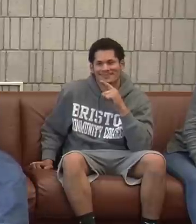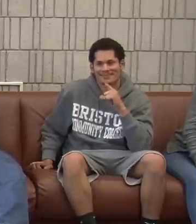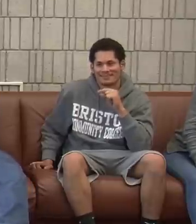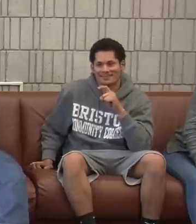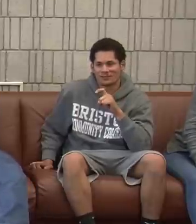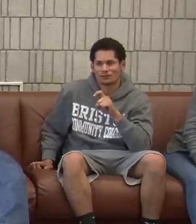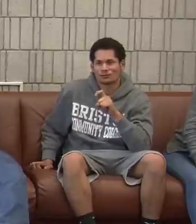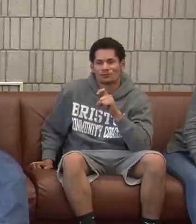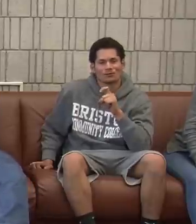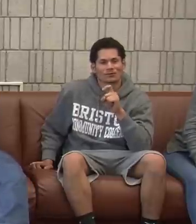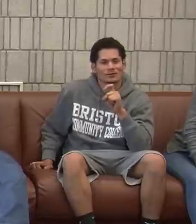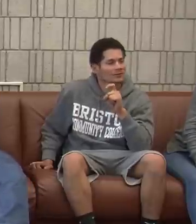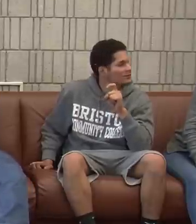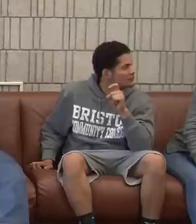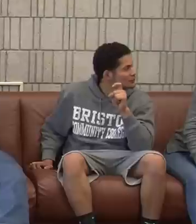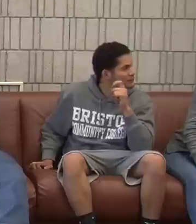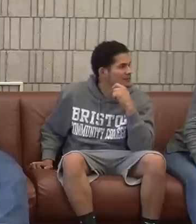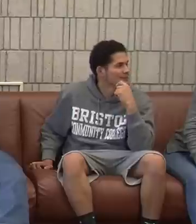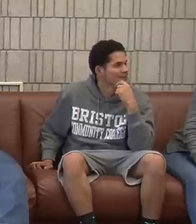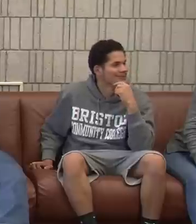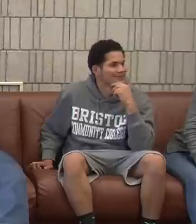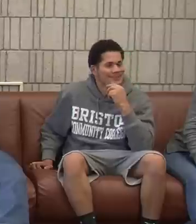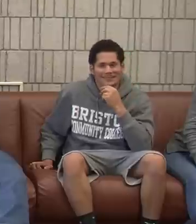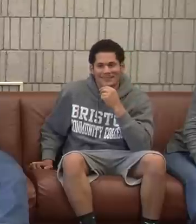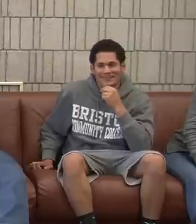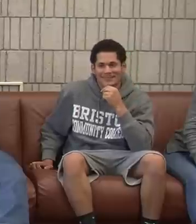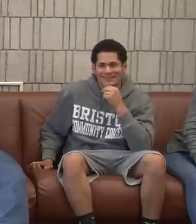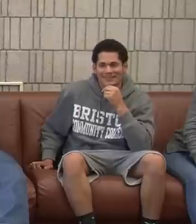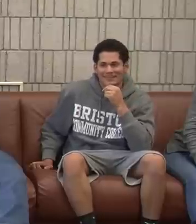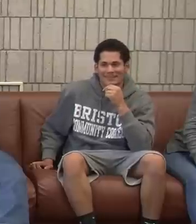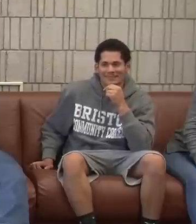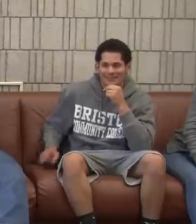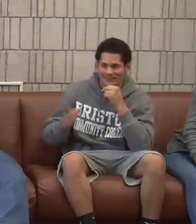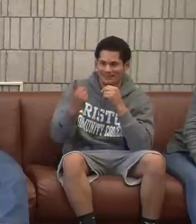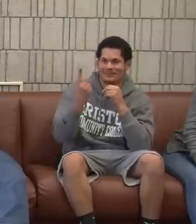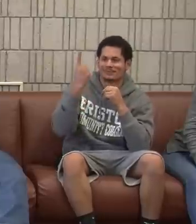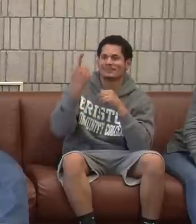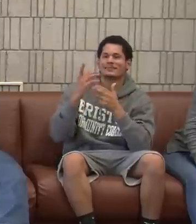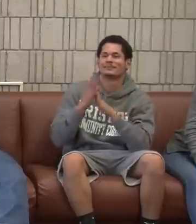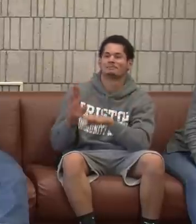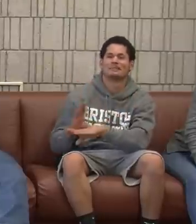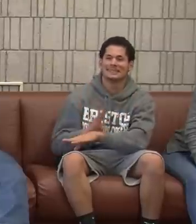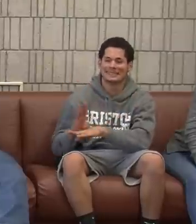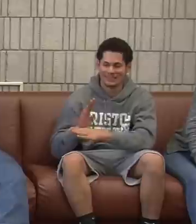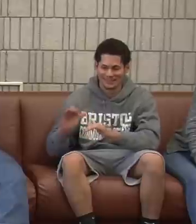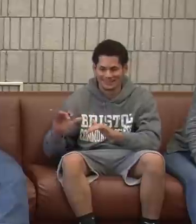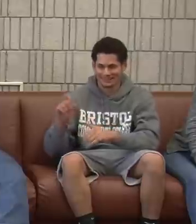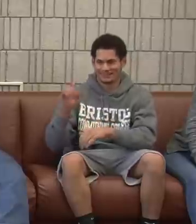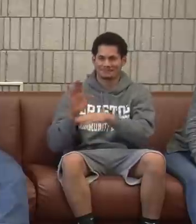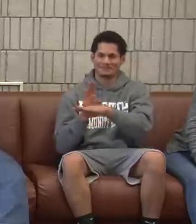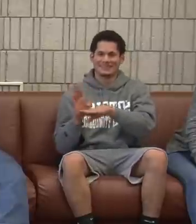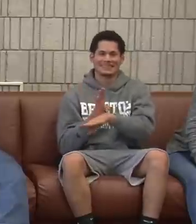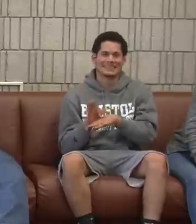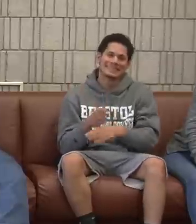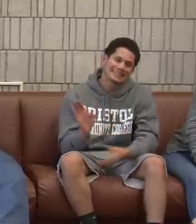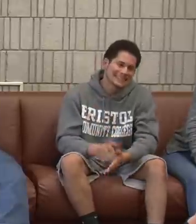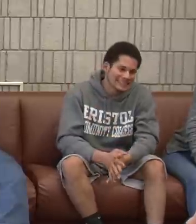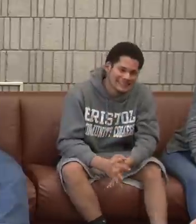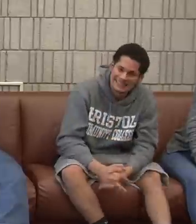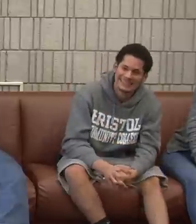We have time for a couple more. Yeah. What would be the best way that a deaf person wants